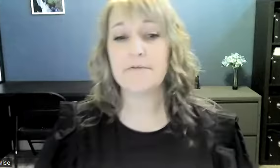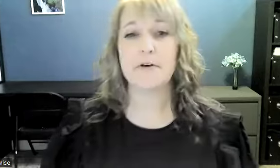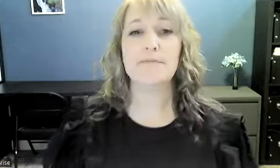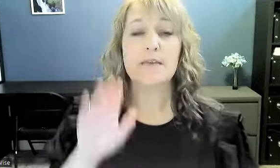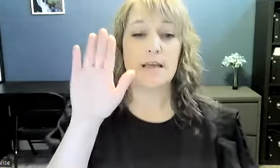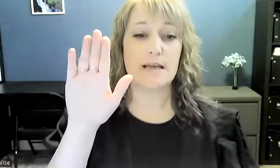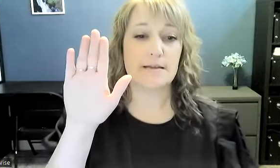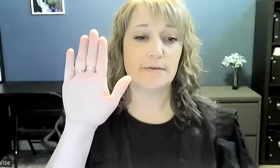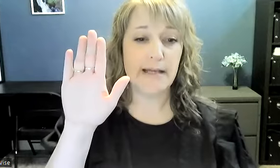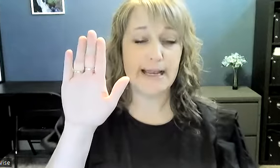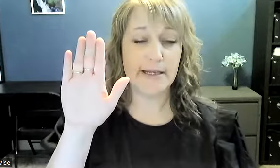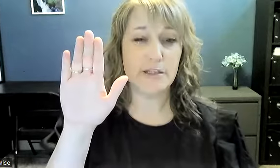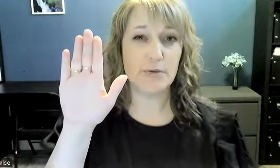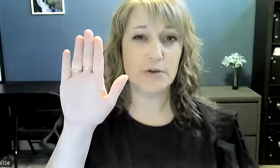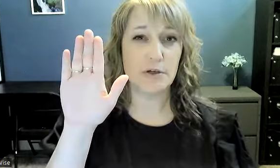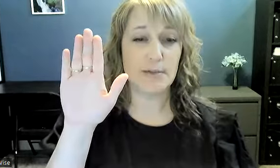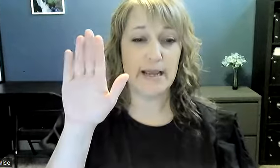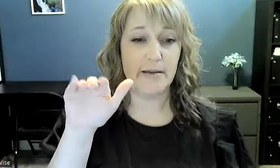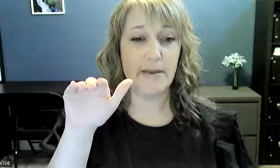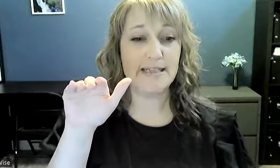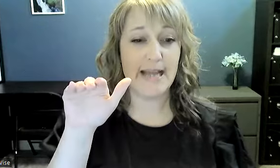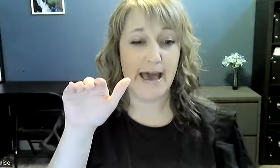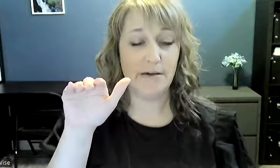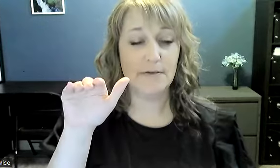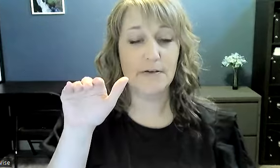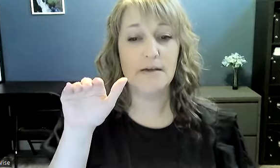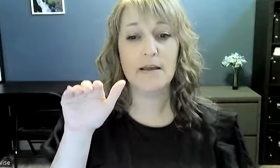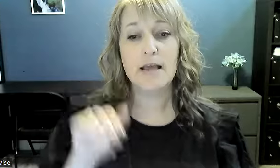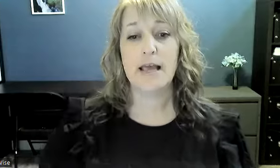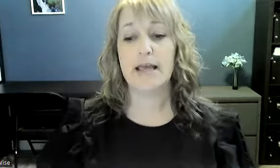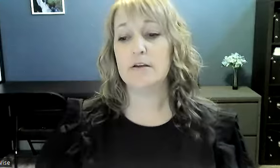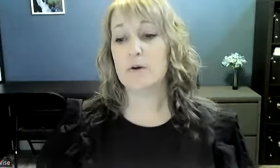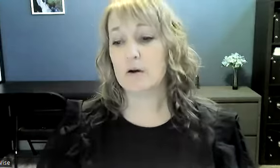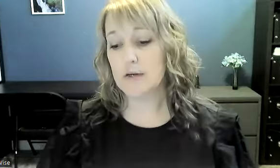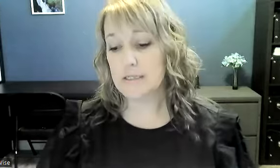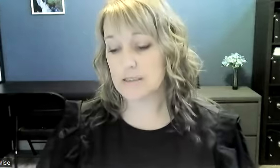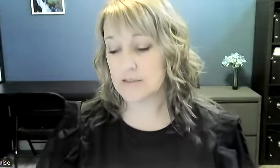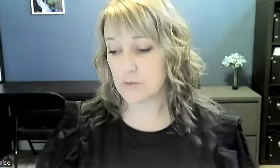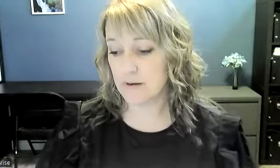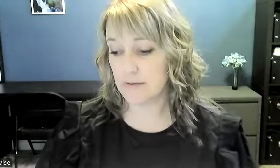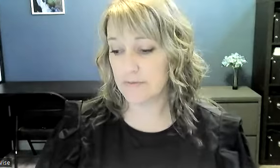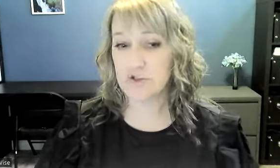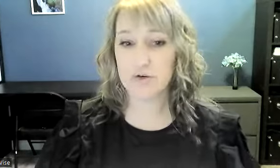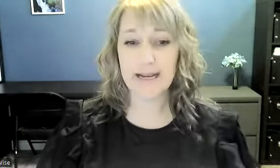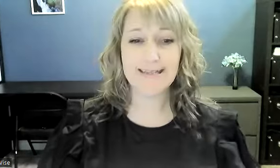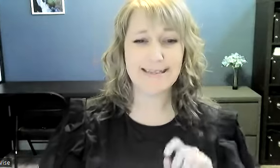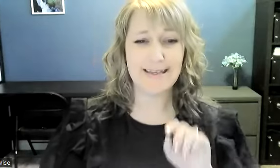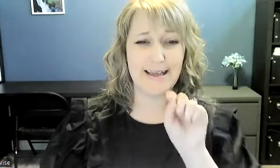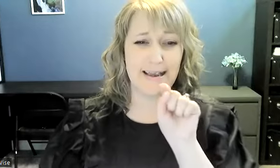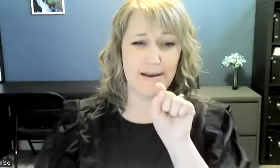never is a flat hand shape with your dominant hand bent in half and you are going to sort of trace a